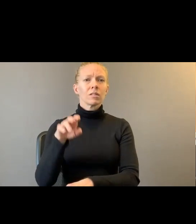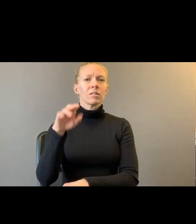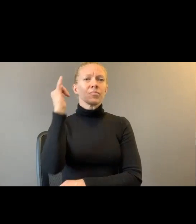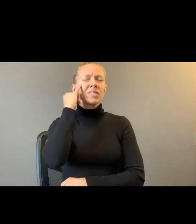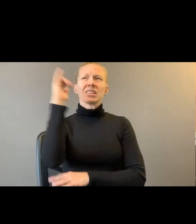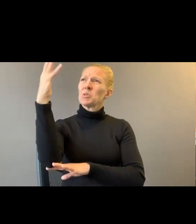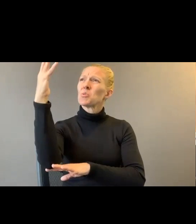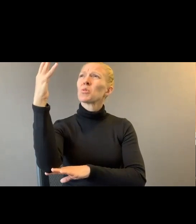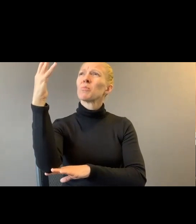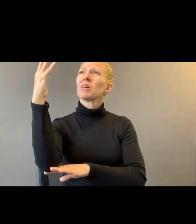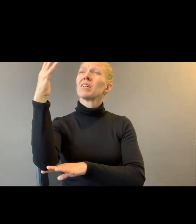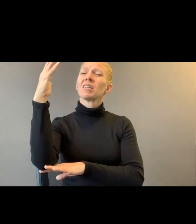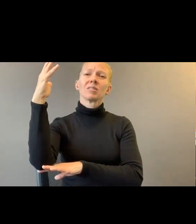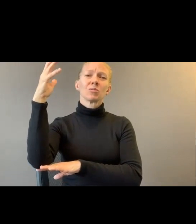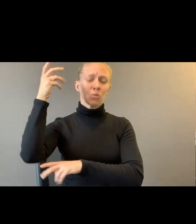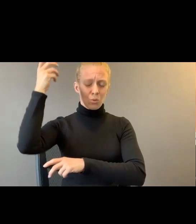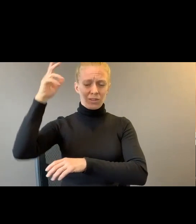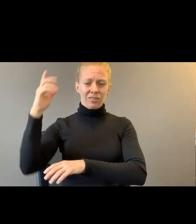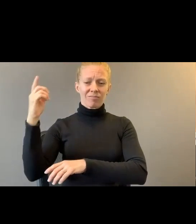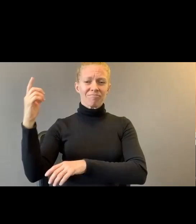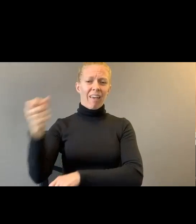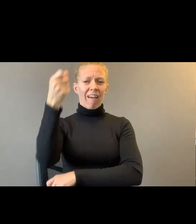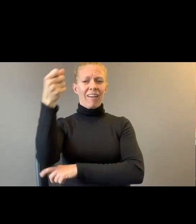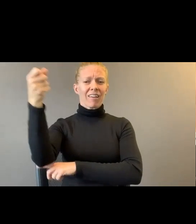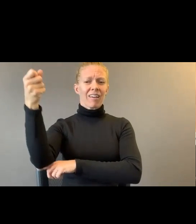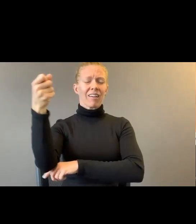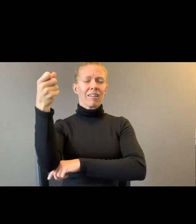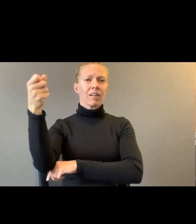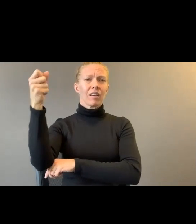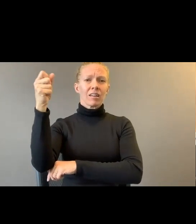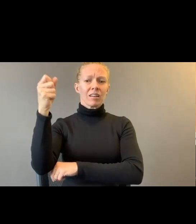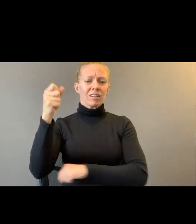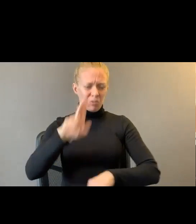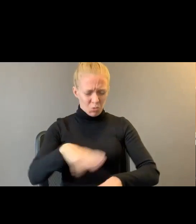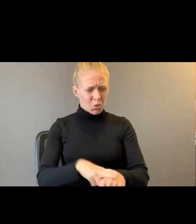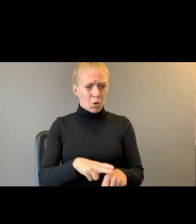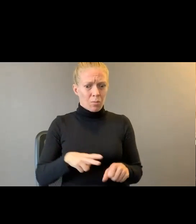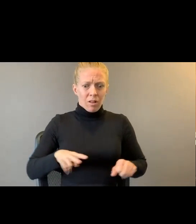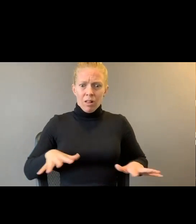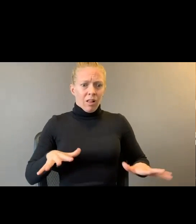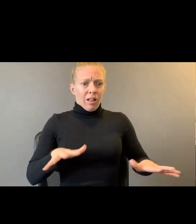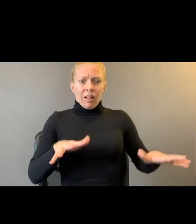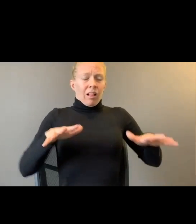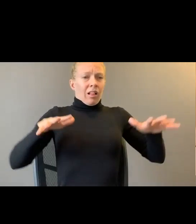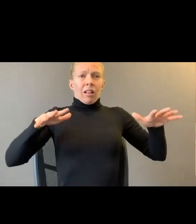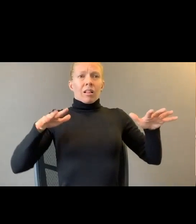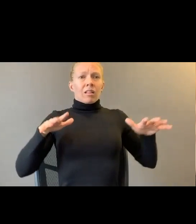ability to breathe? Are normal these panic attacks? Does normal stand whole body's back?